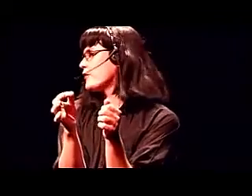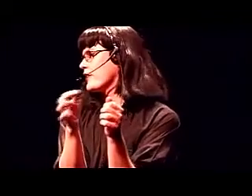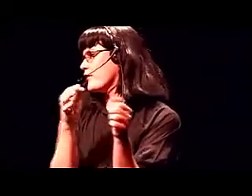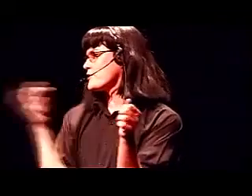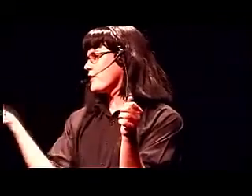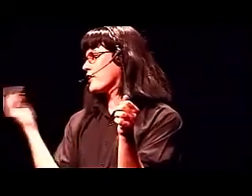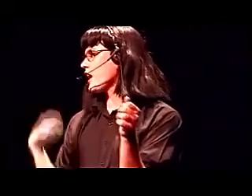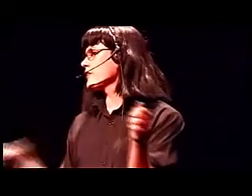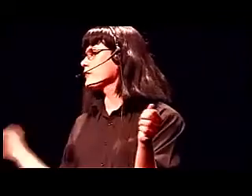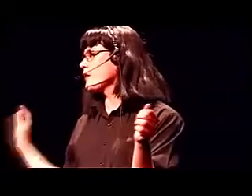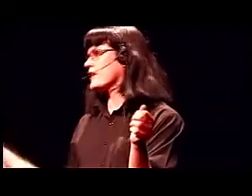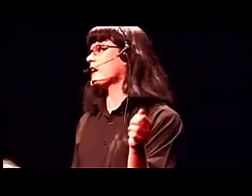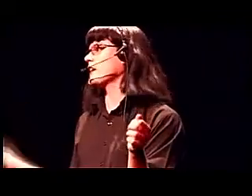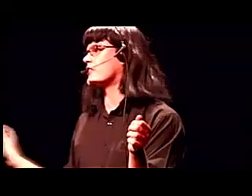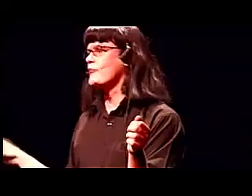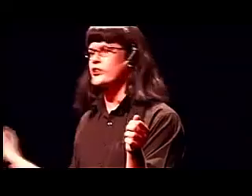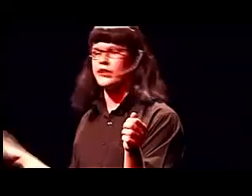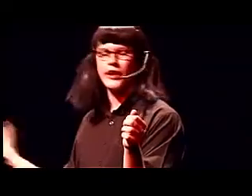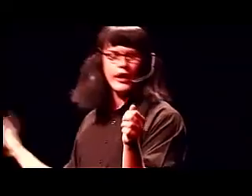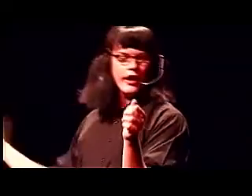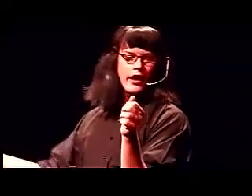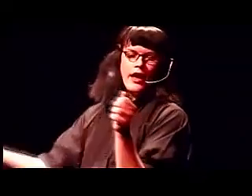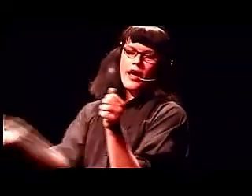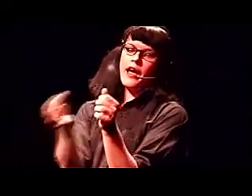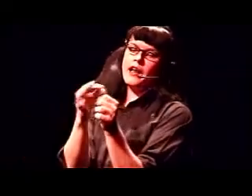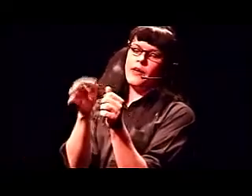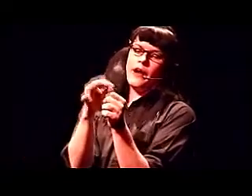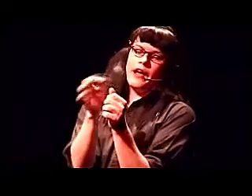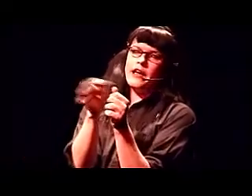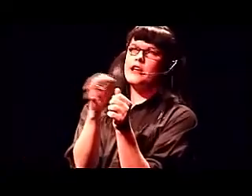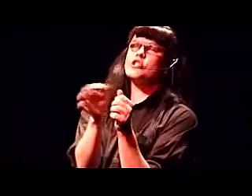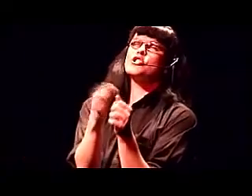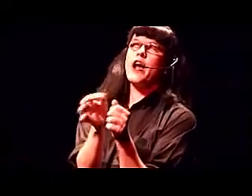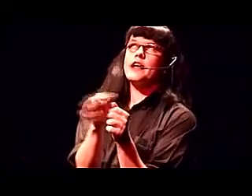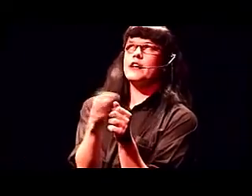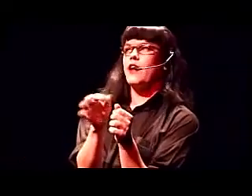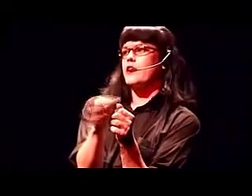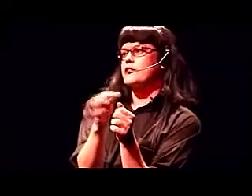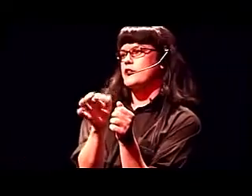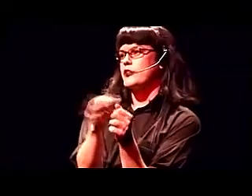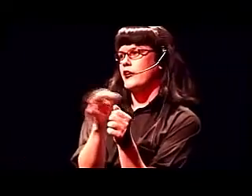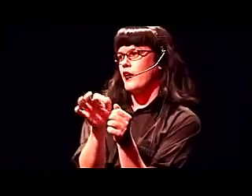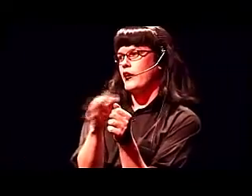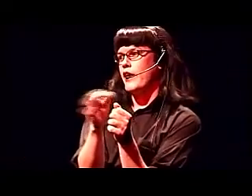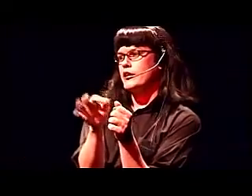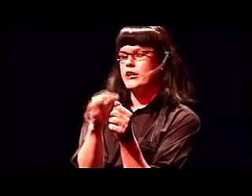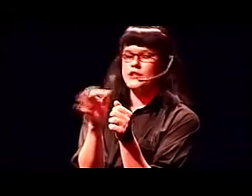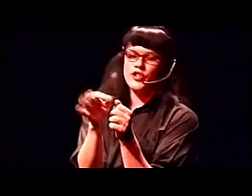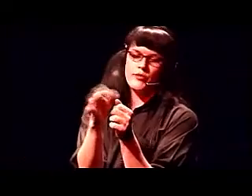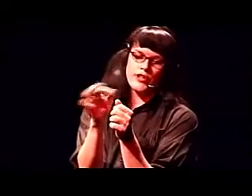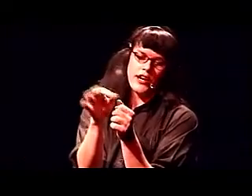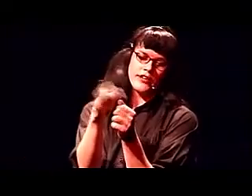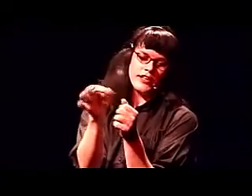not that one. That one's being recovered at the moment. The cat crapped on it. Anyway, he's shaking like a Centrelink client handing in his job diary.